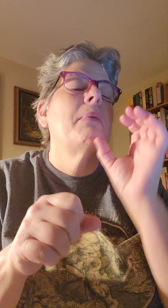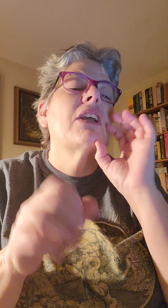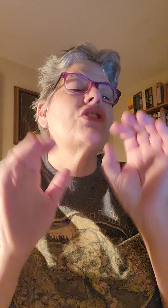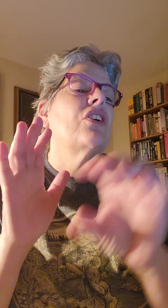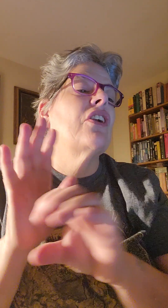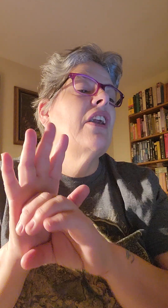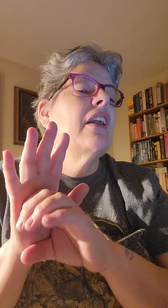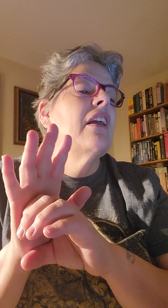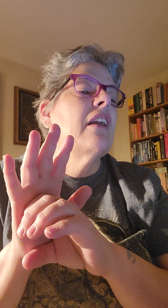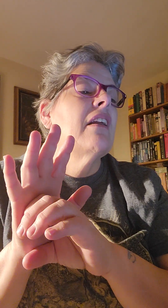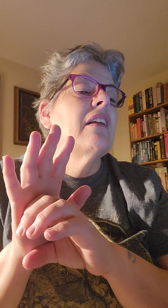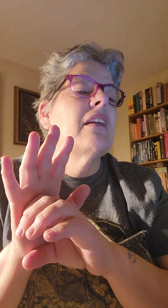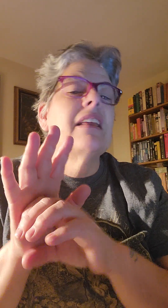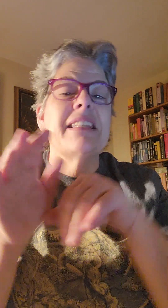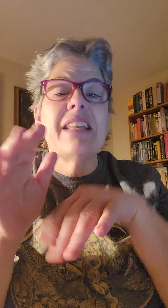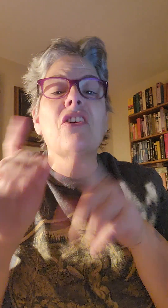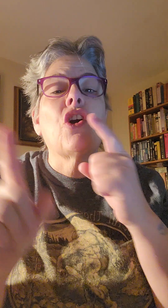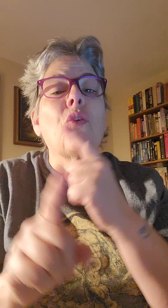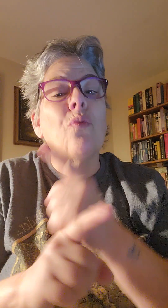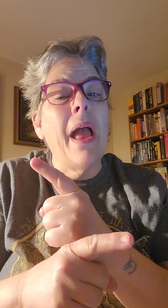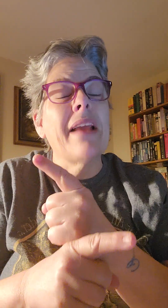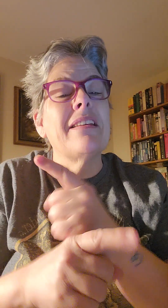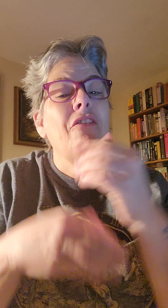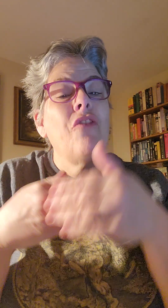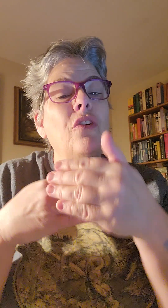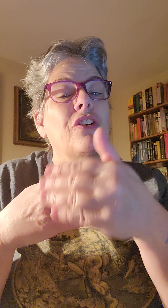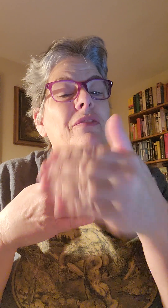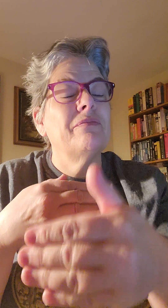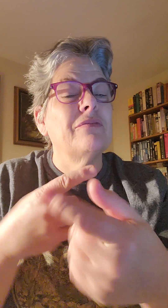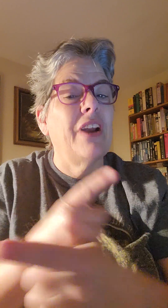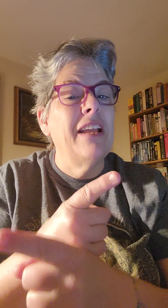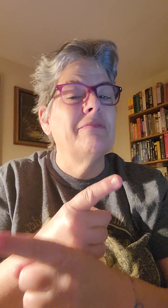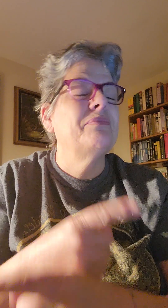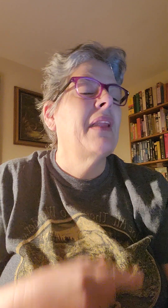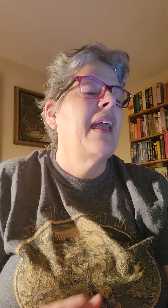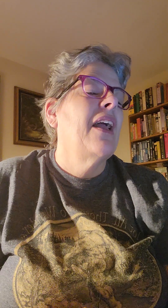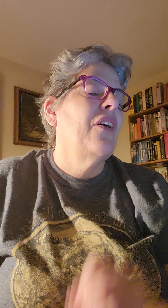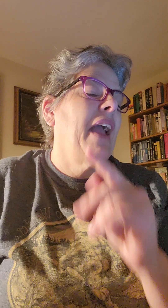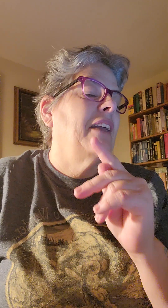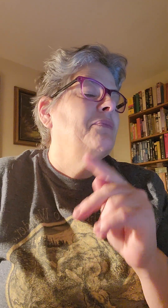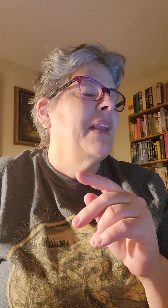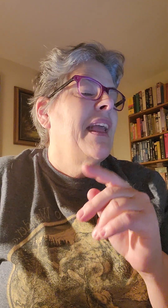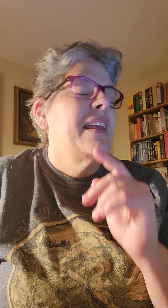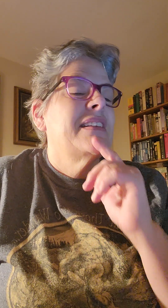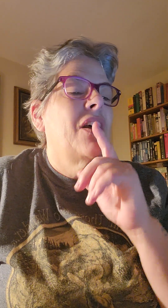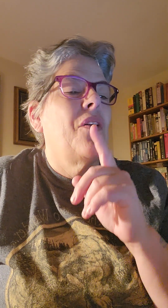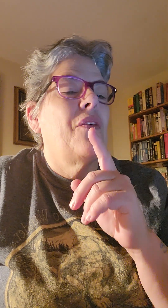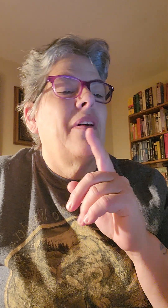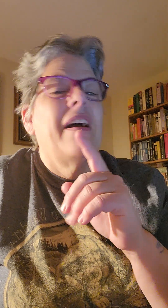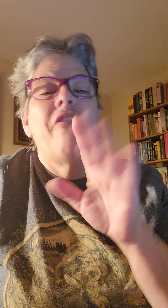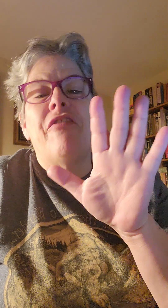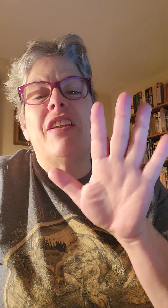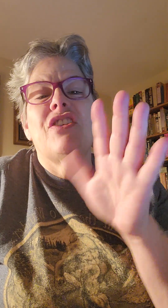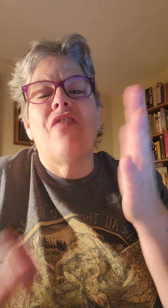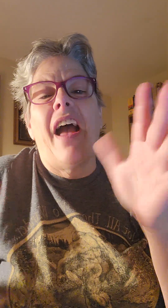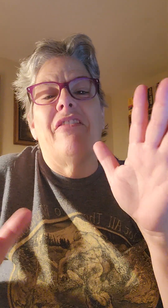picture is in the correct folder, right? Okay. So I finished five.